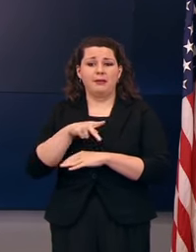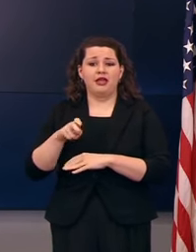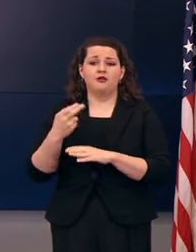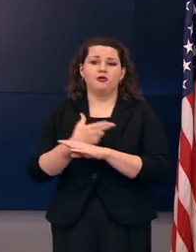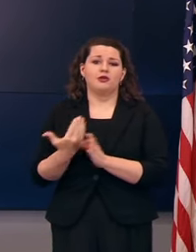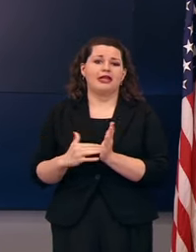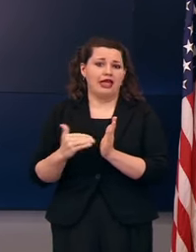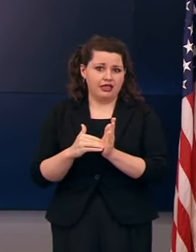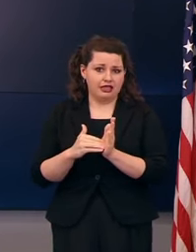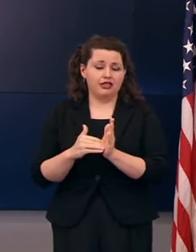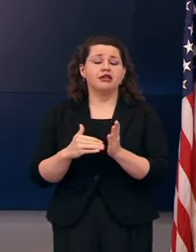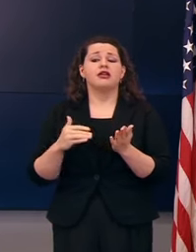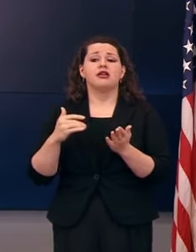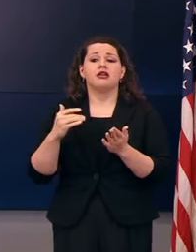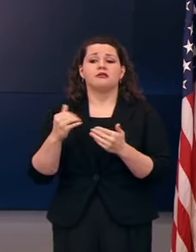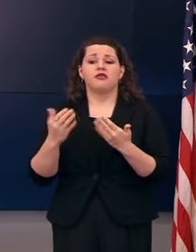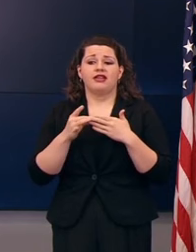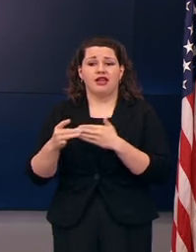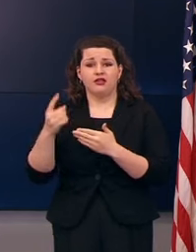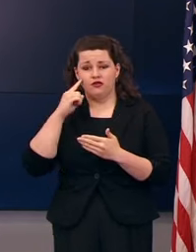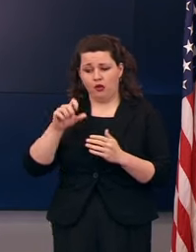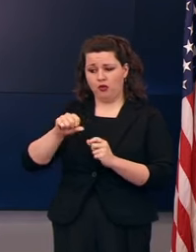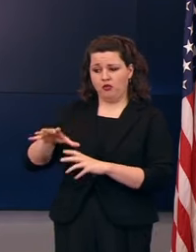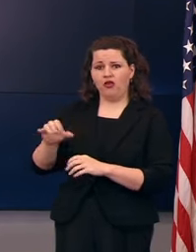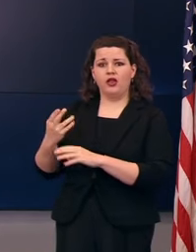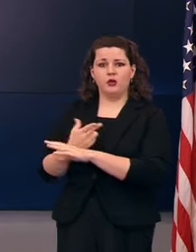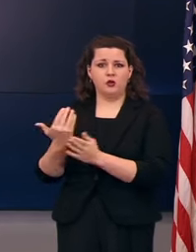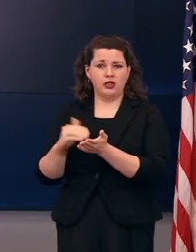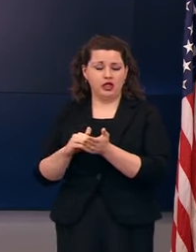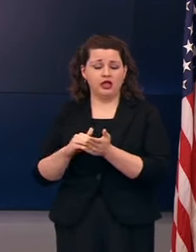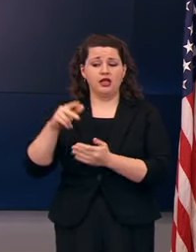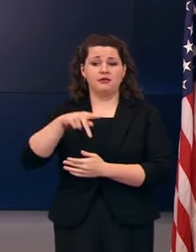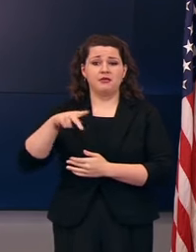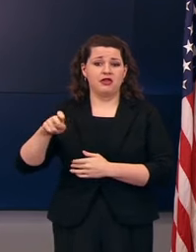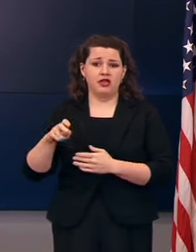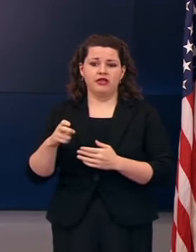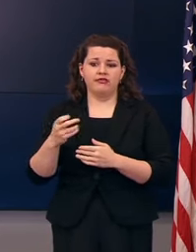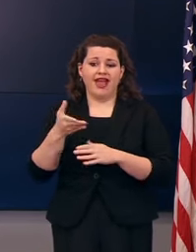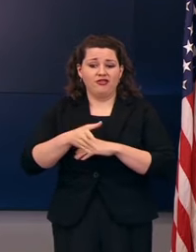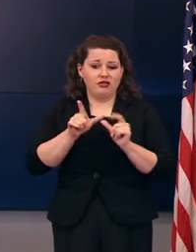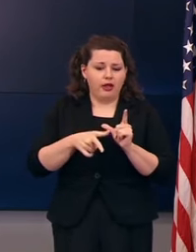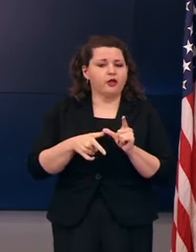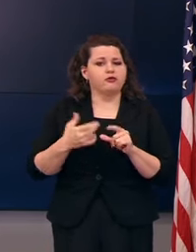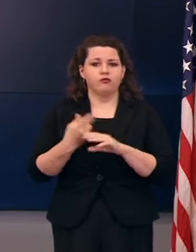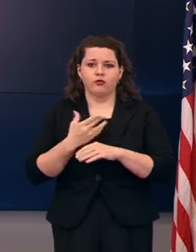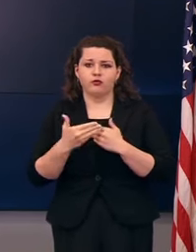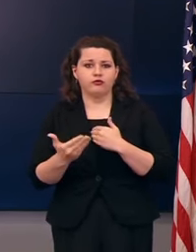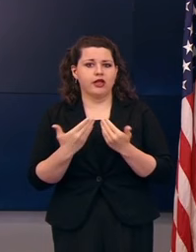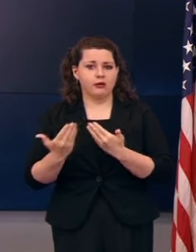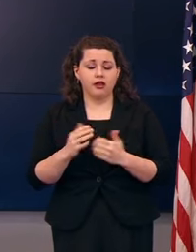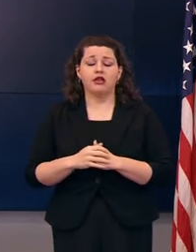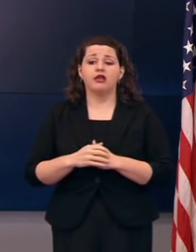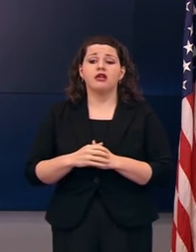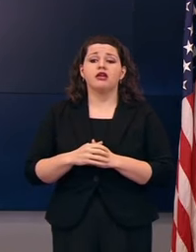provides guidance for removal and reuse, using PPE past its shelf life, prioritizing face